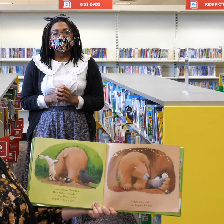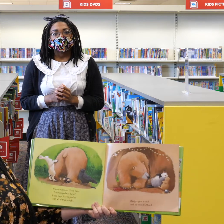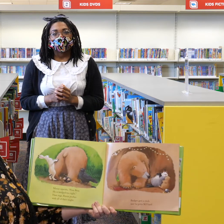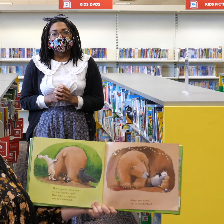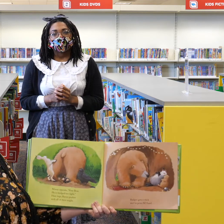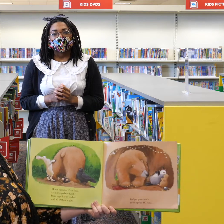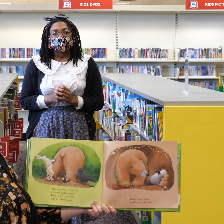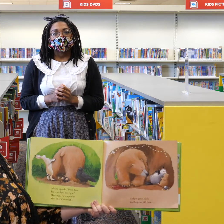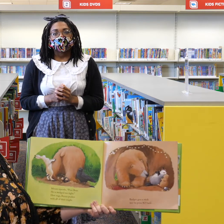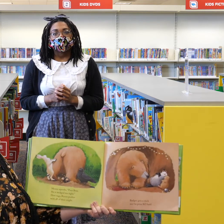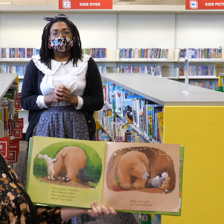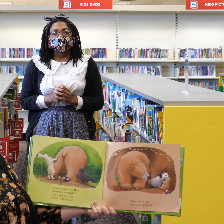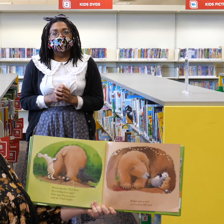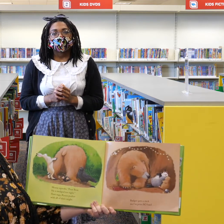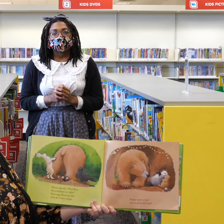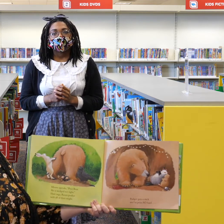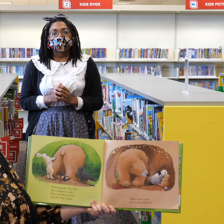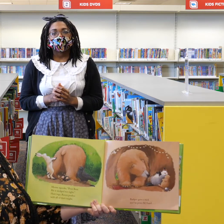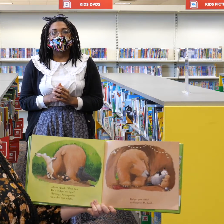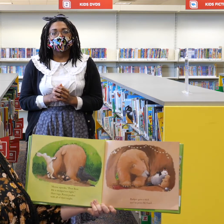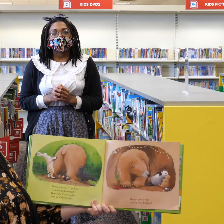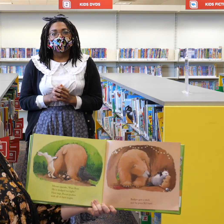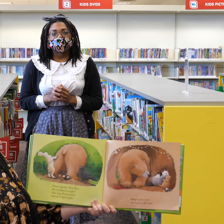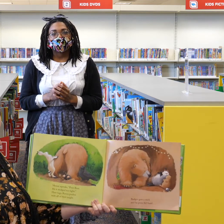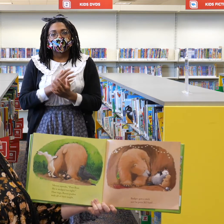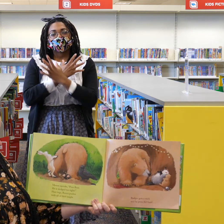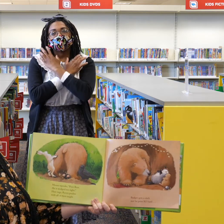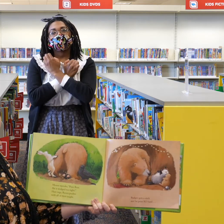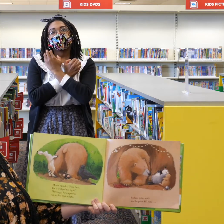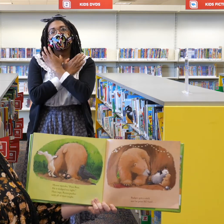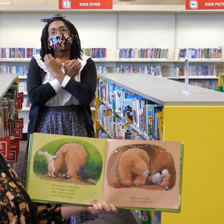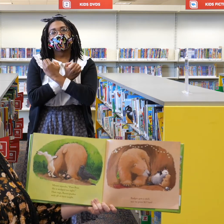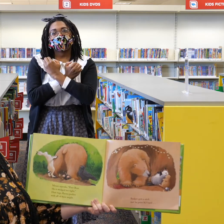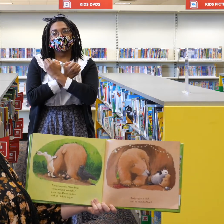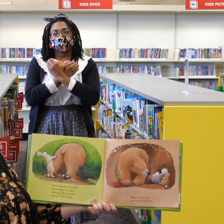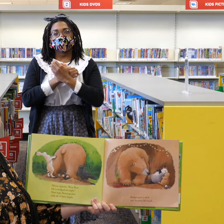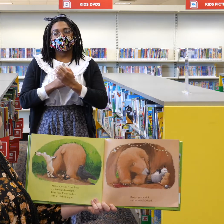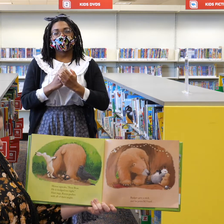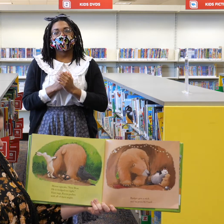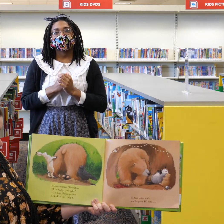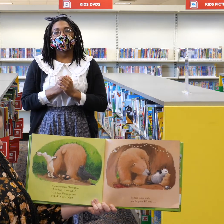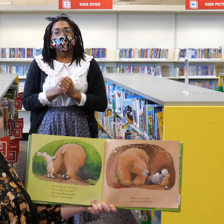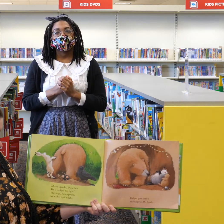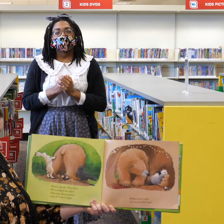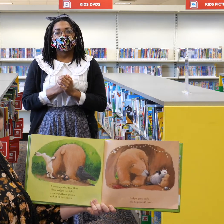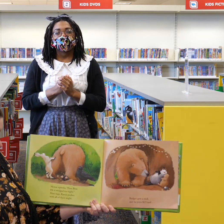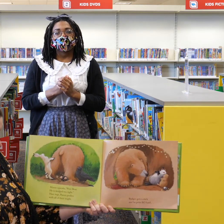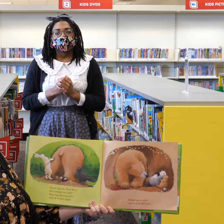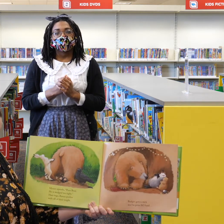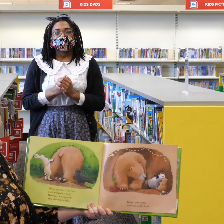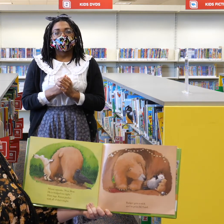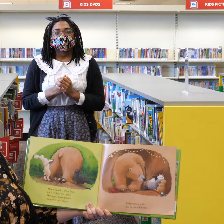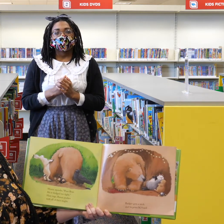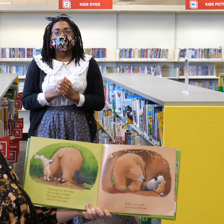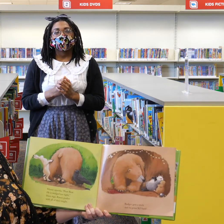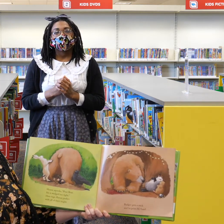Bear squeaks. Poor Bear. He's wedged too tight. Hair tugs or even pushes with all of their might.